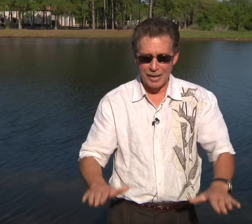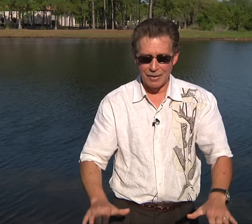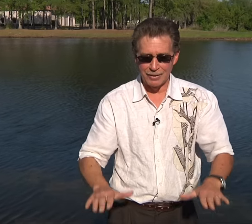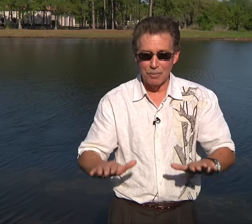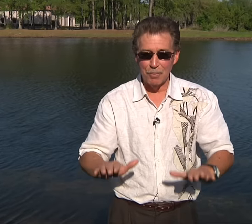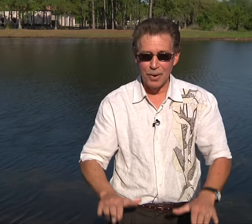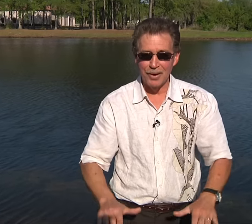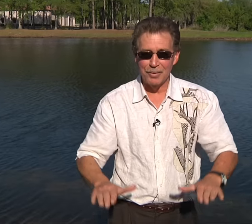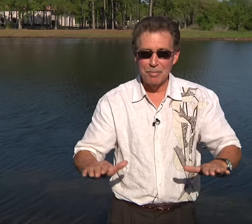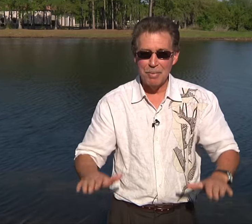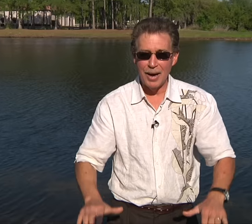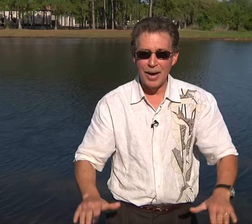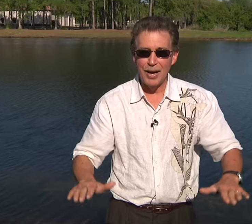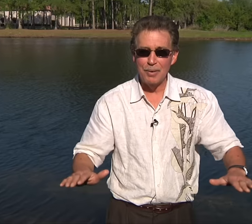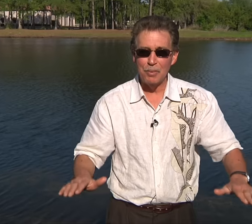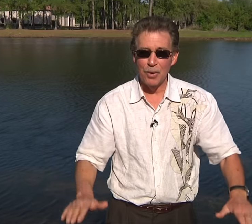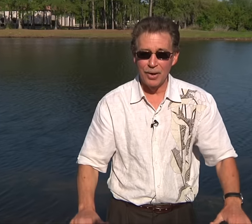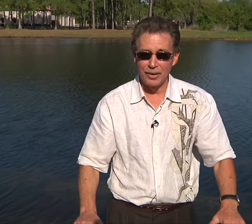counting them, one by one.